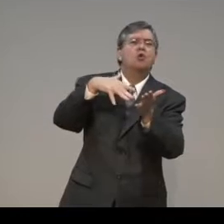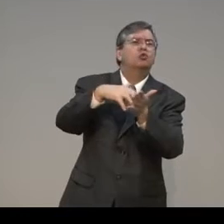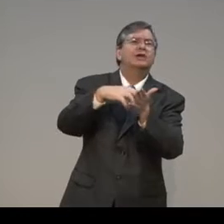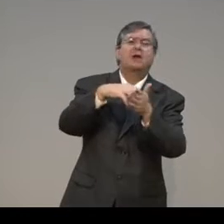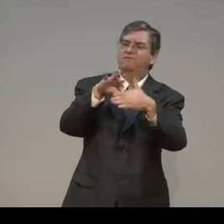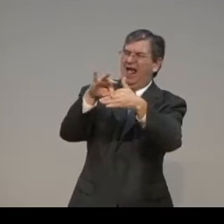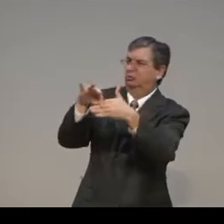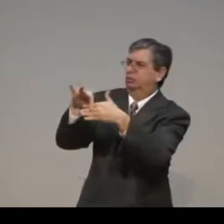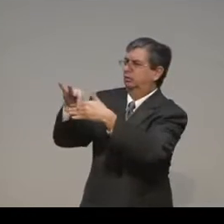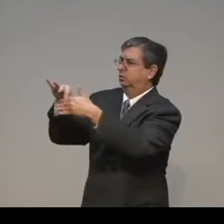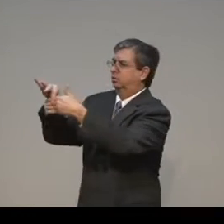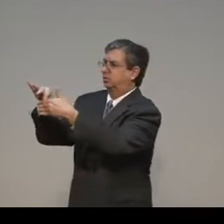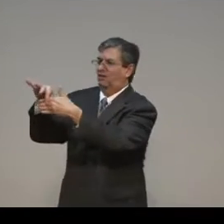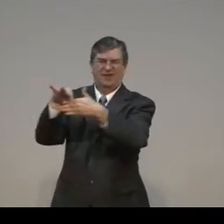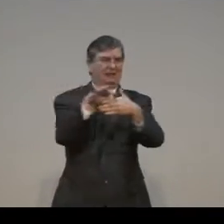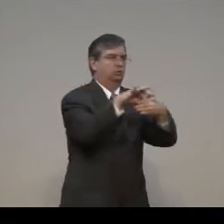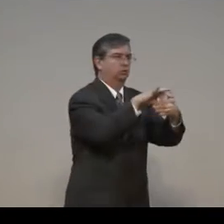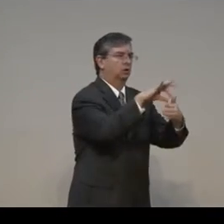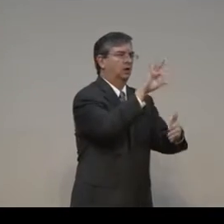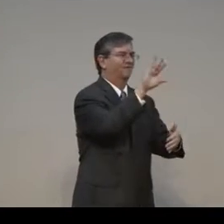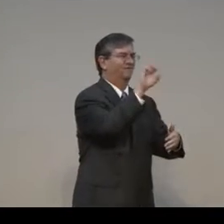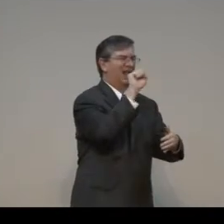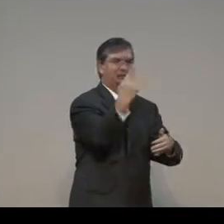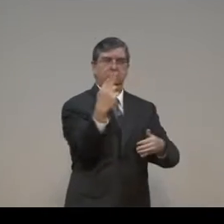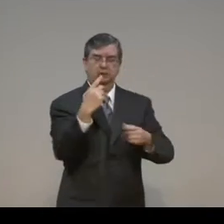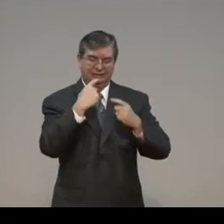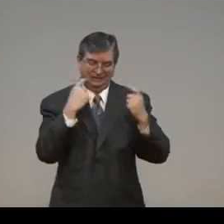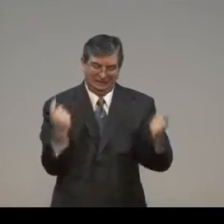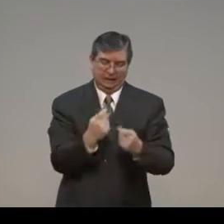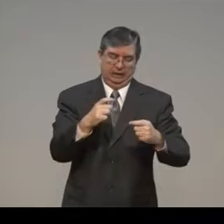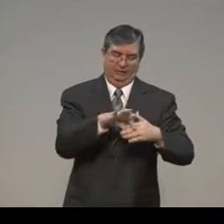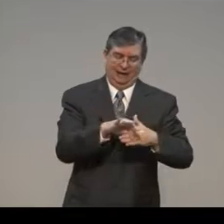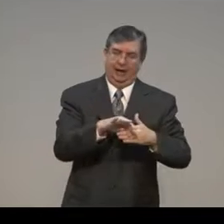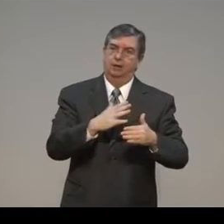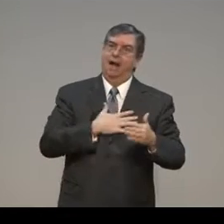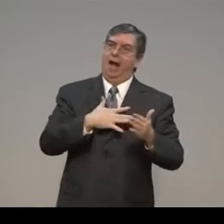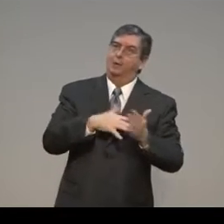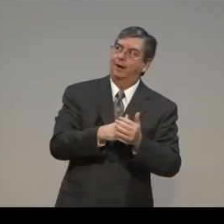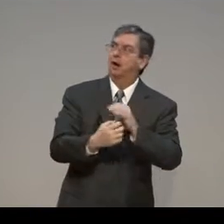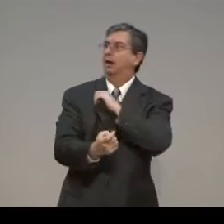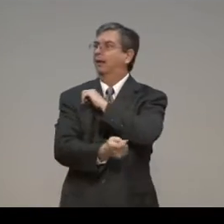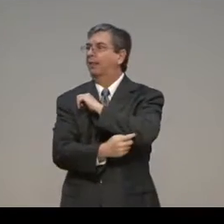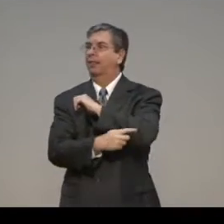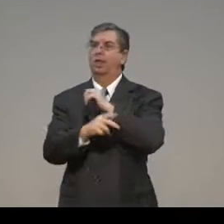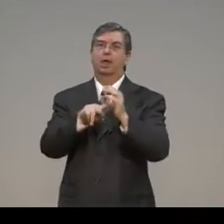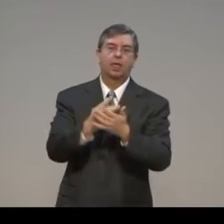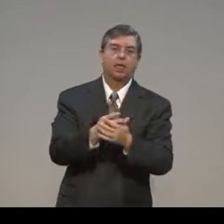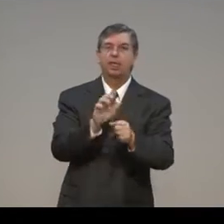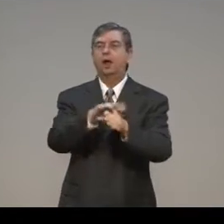made perfect. And the weakness is fresh. As humans, as we want our needs,